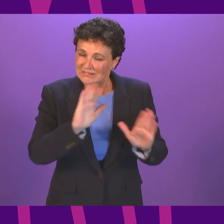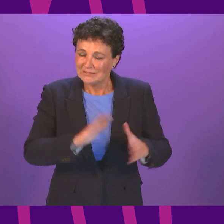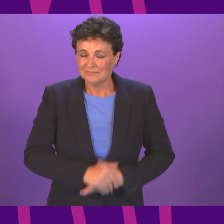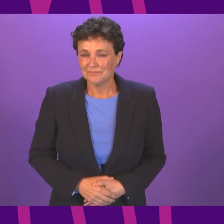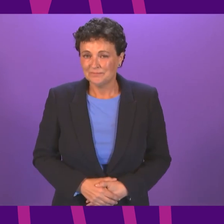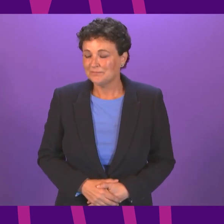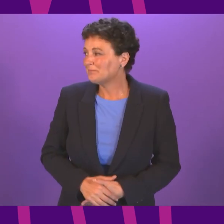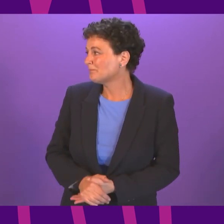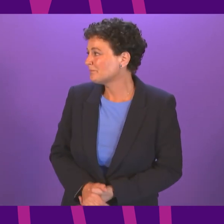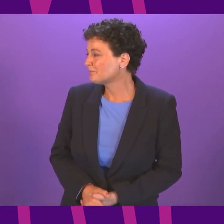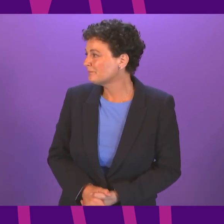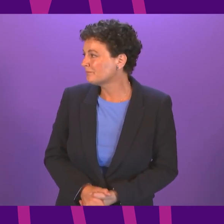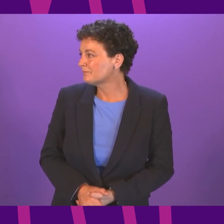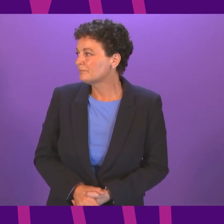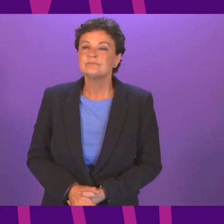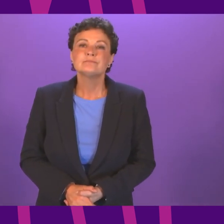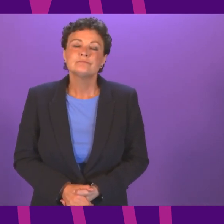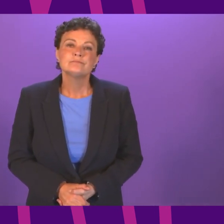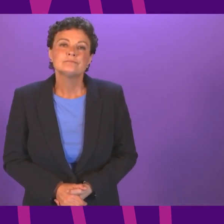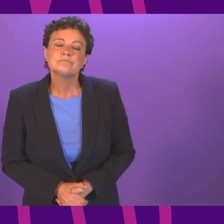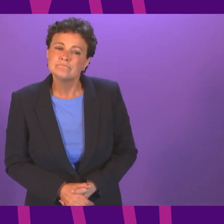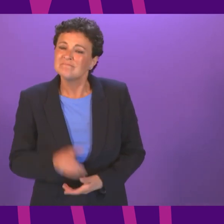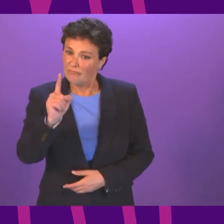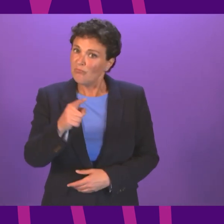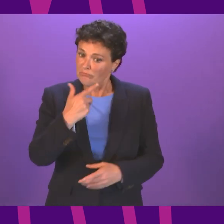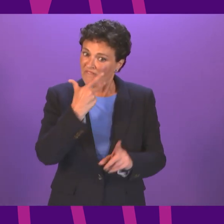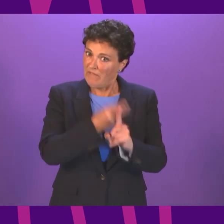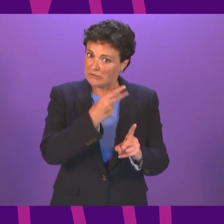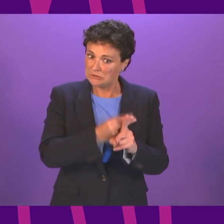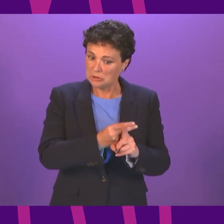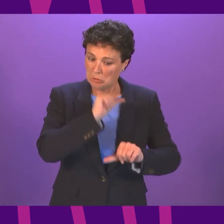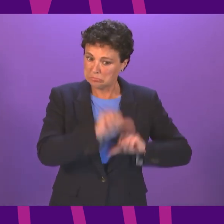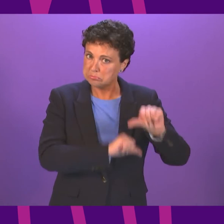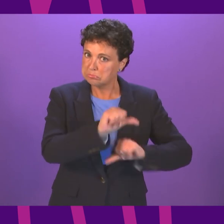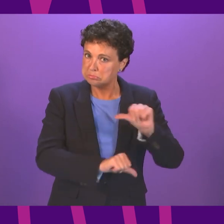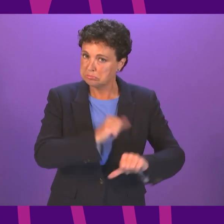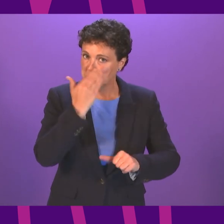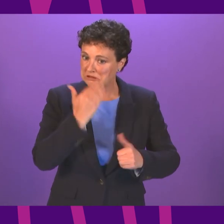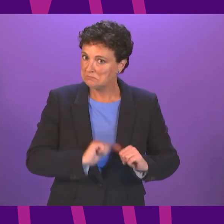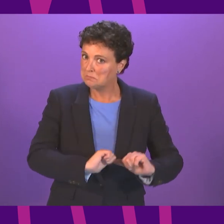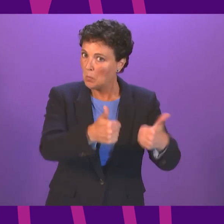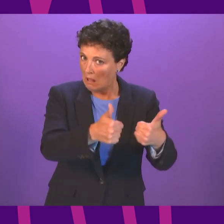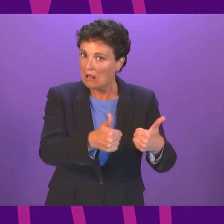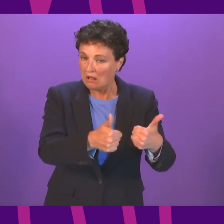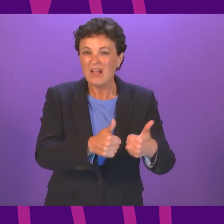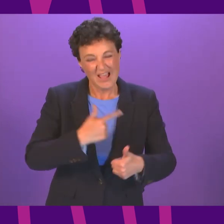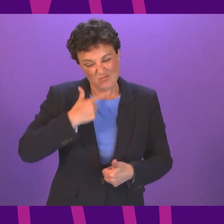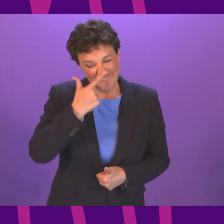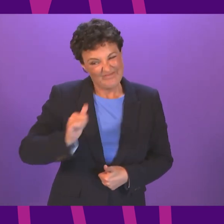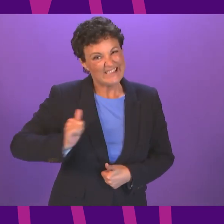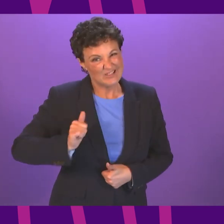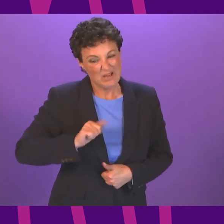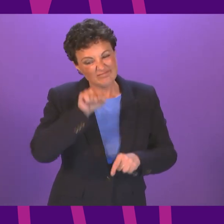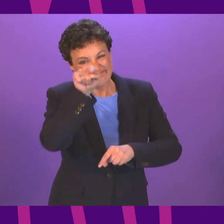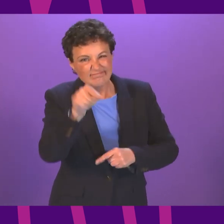much, Prime Minister. Prime Minister, the vaccination programme is going well, and we know there is the likelihood that booster vaccinations will be required.